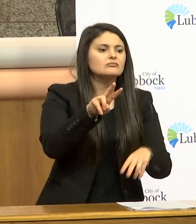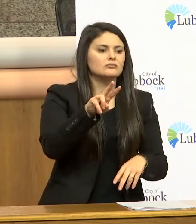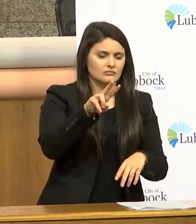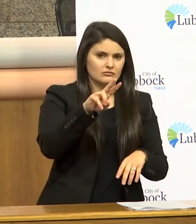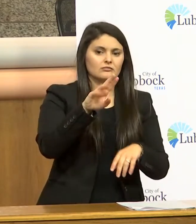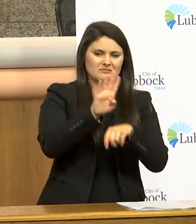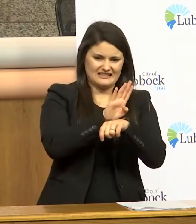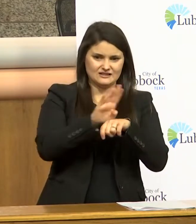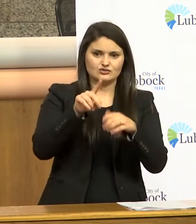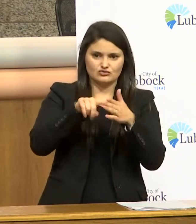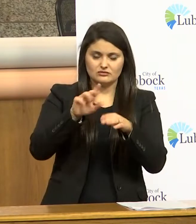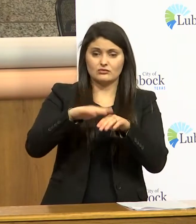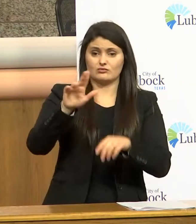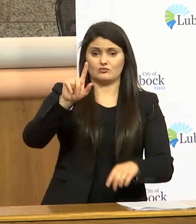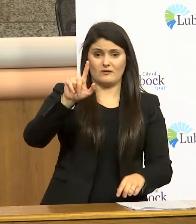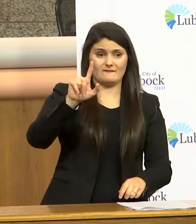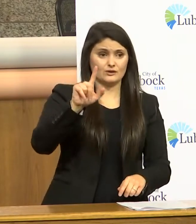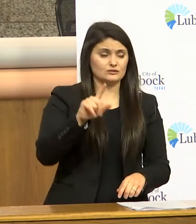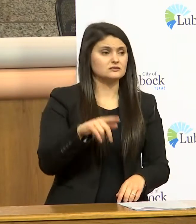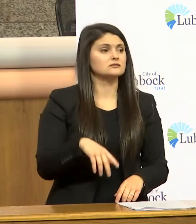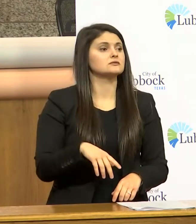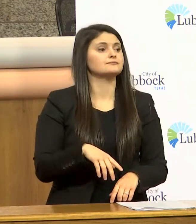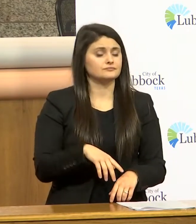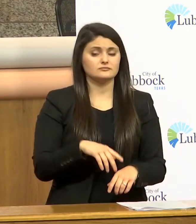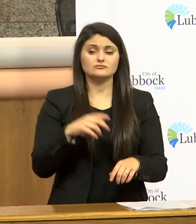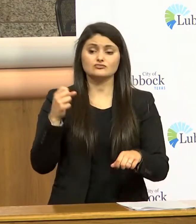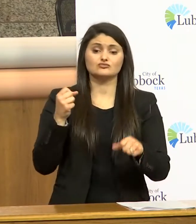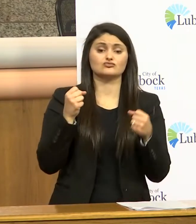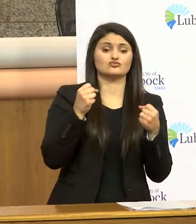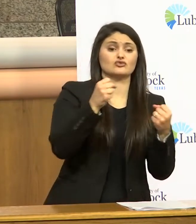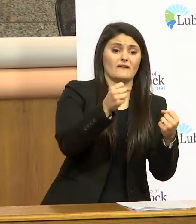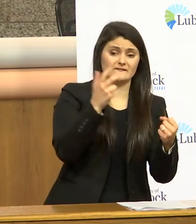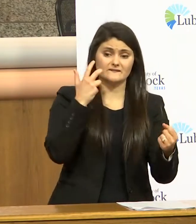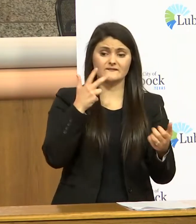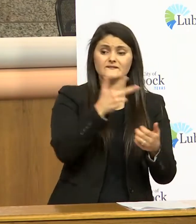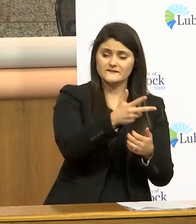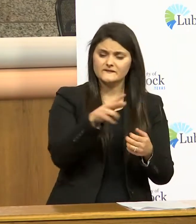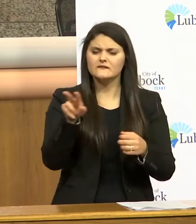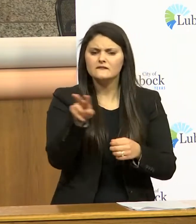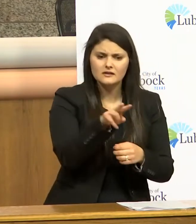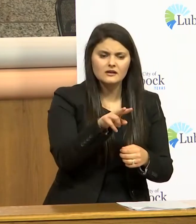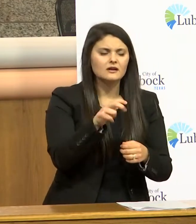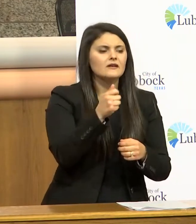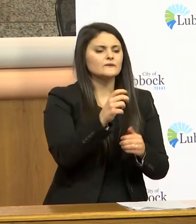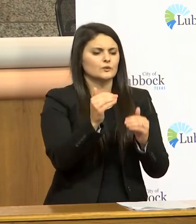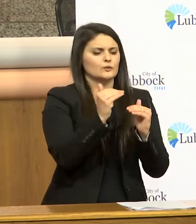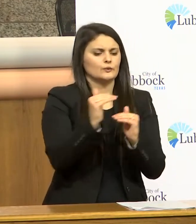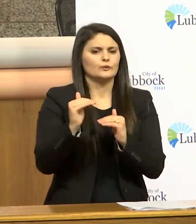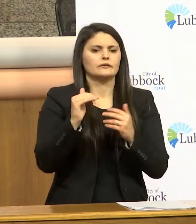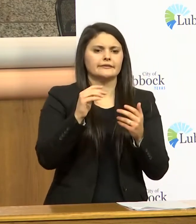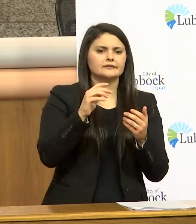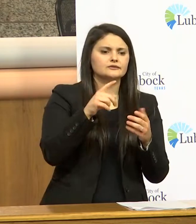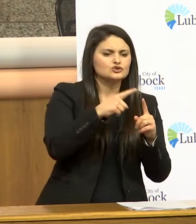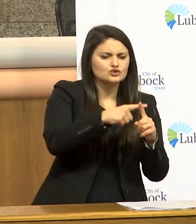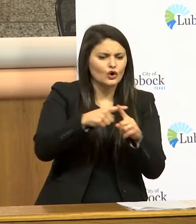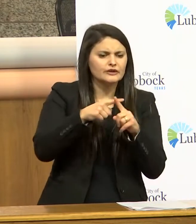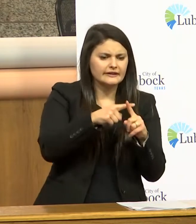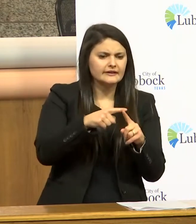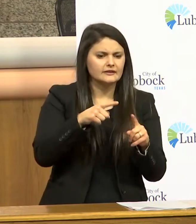21st we did our drive-bys and then we had a small group of targeted visits that we did those were based on